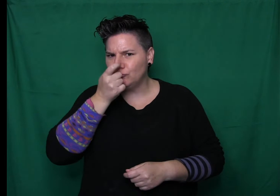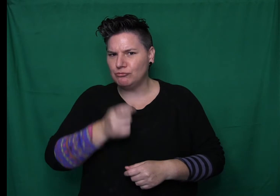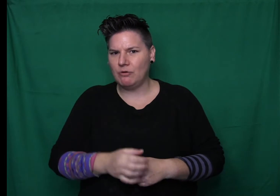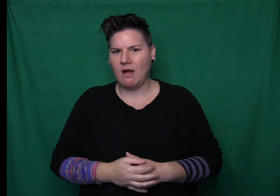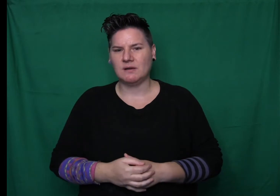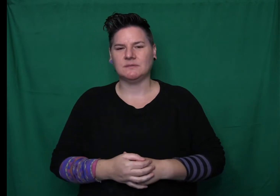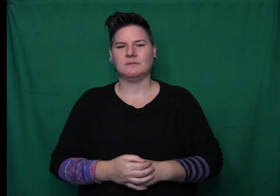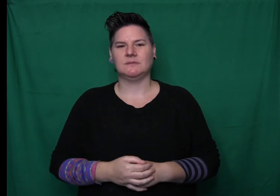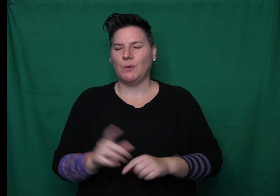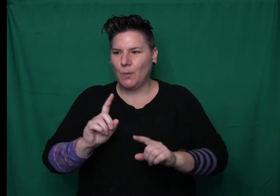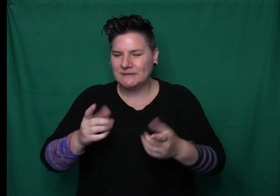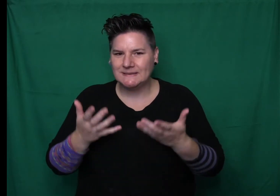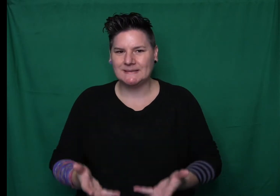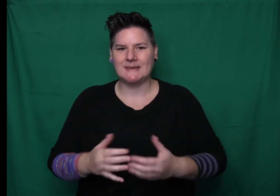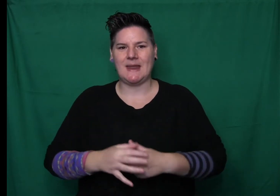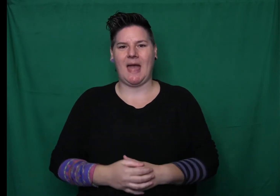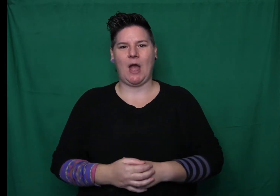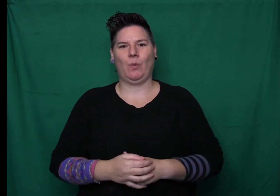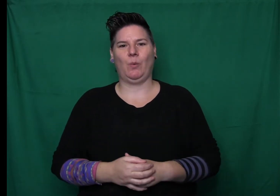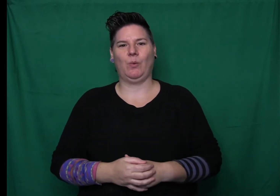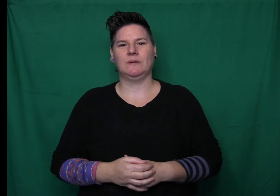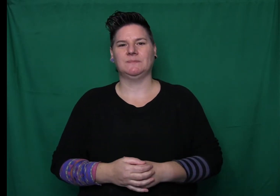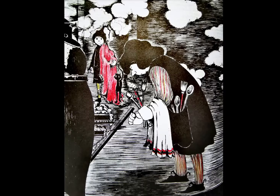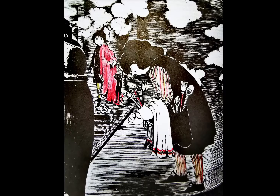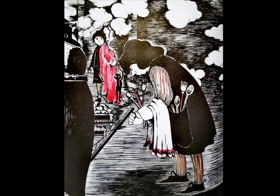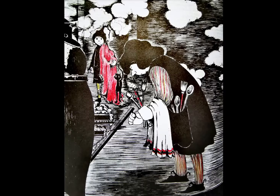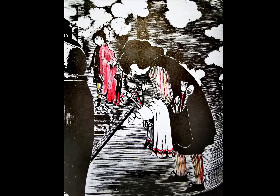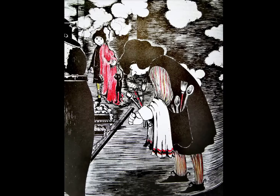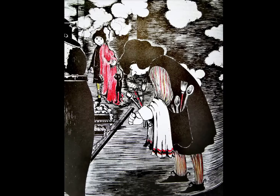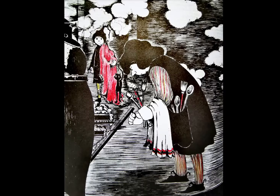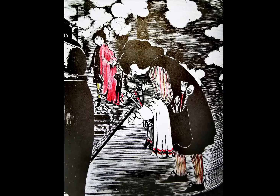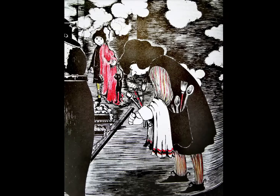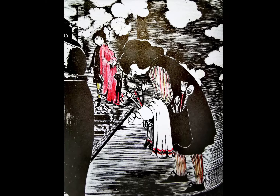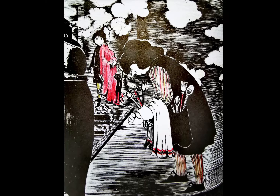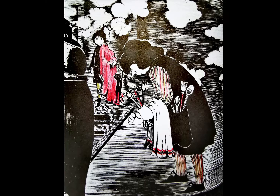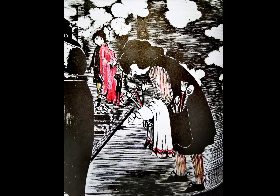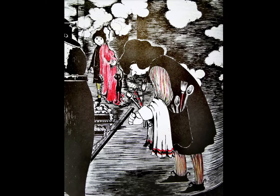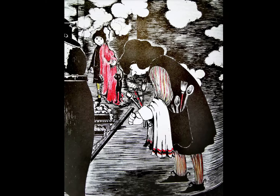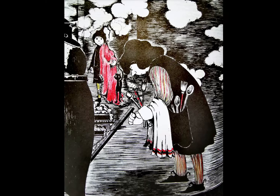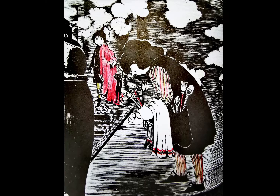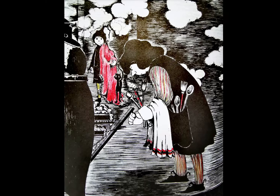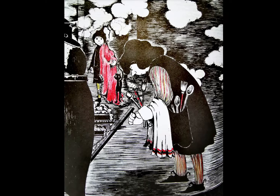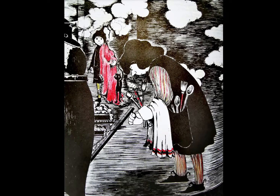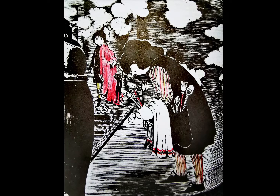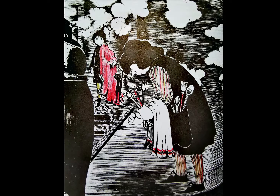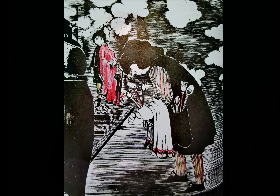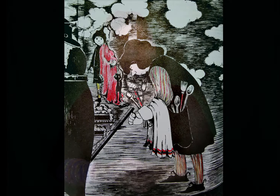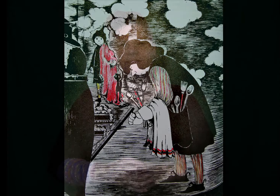I'm making a surprise for you and Mother. I wanted to know, would you cut this piece